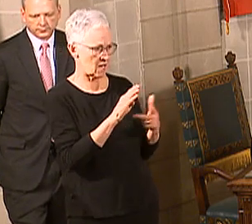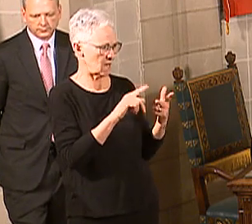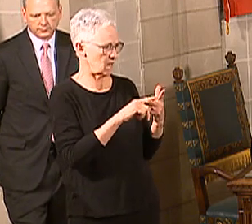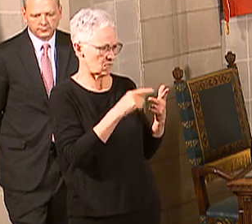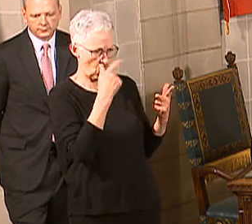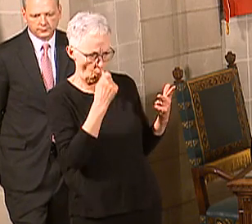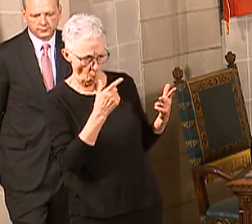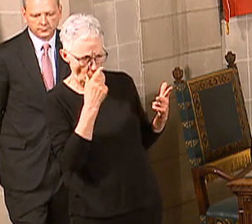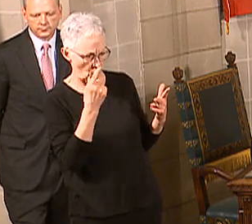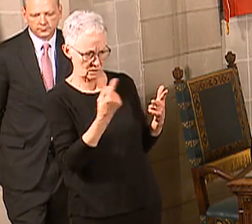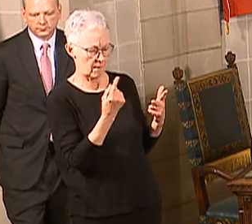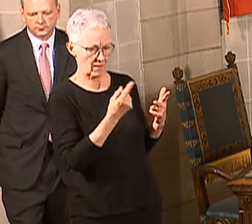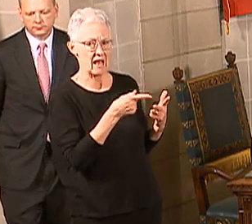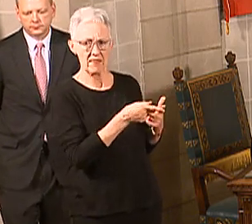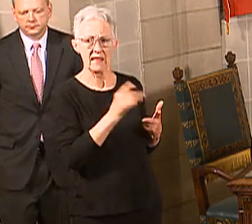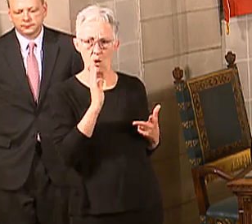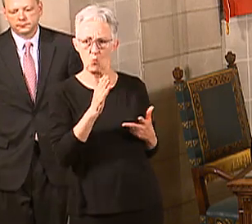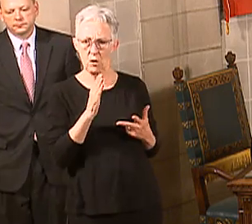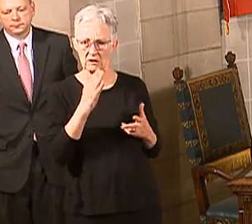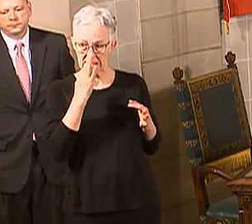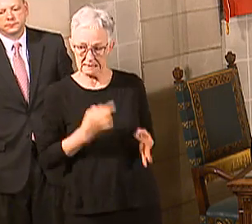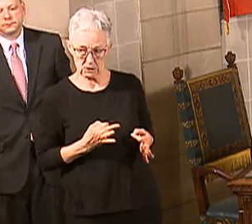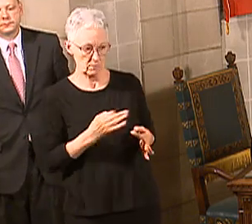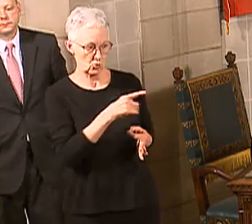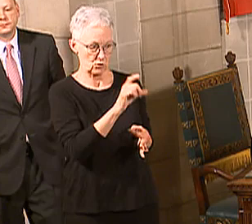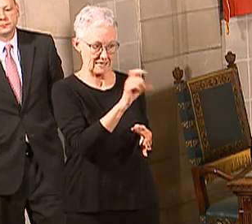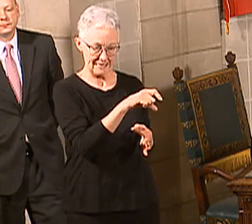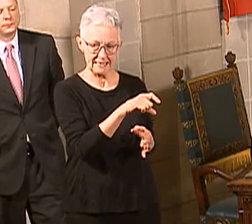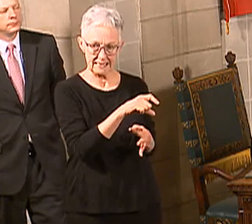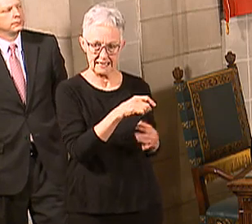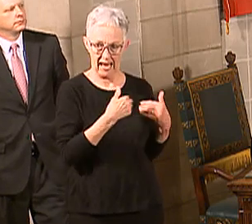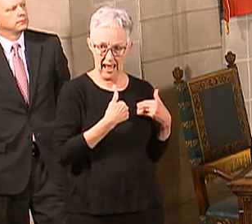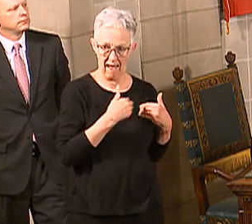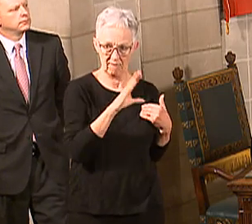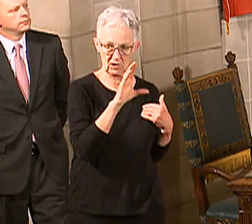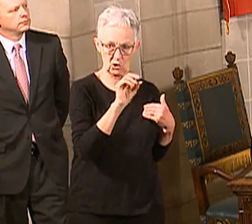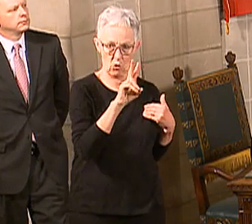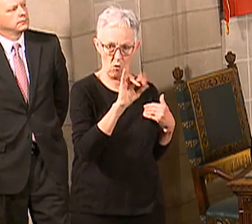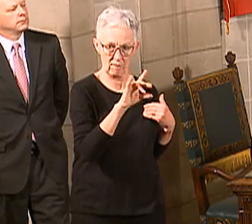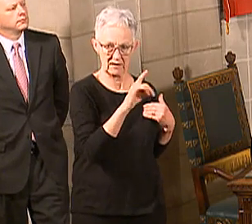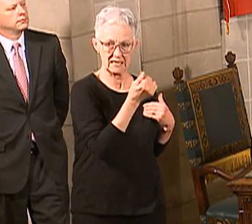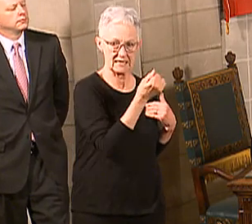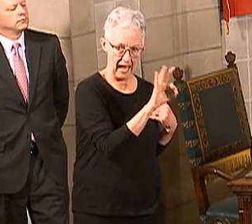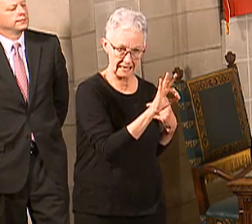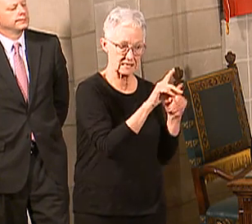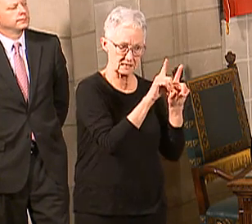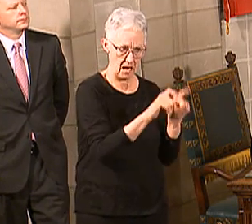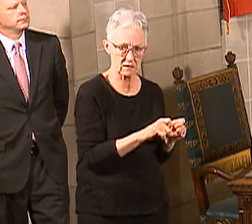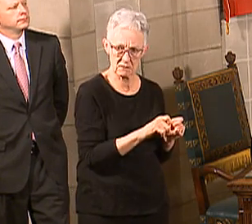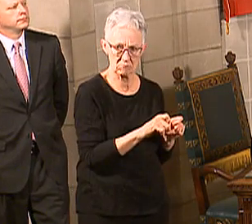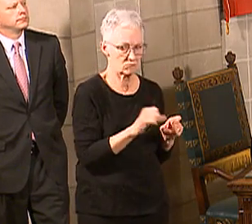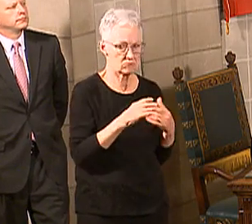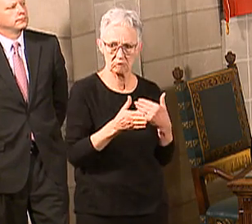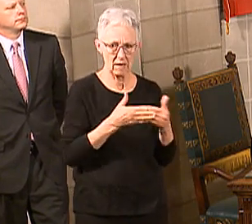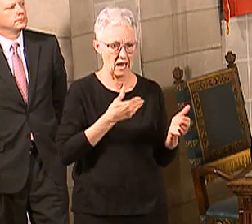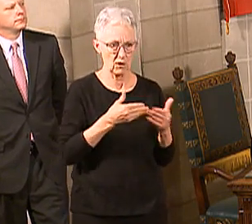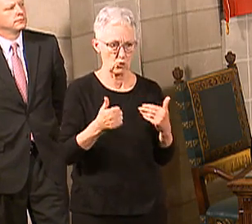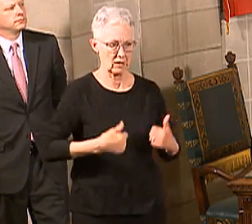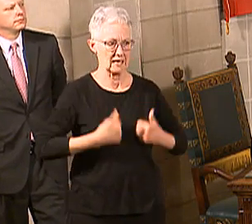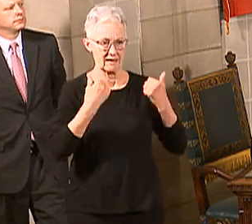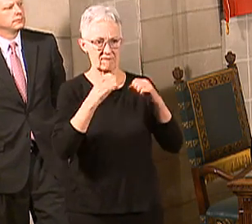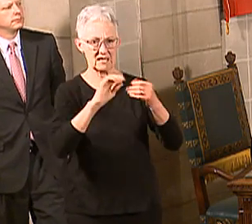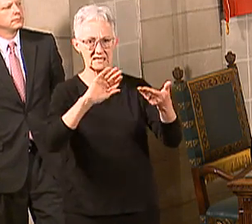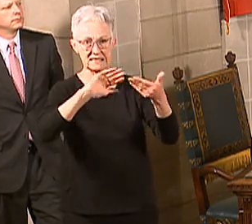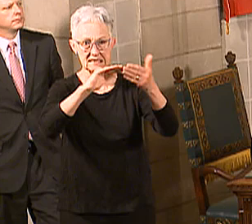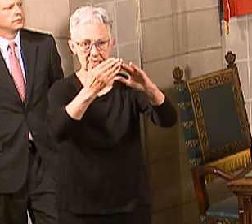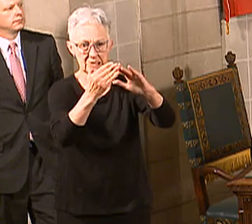or you've been associated with somebody, if you're in a rural area, you're going to get tested. If you're in an urban area, you're going to get tested. Again, this is how we found cases like